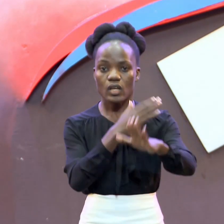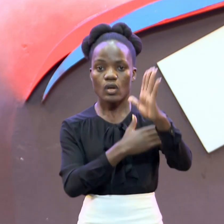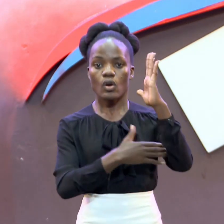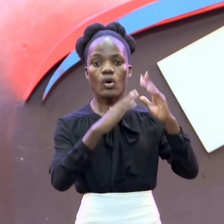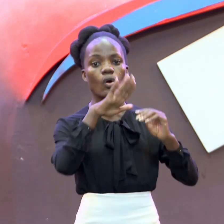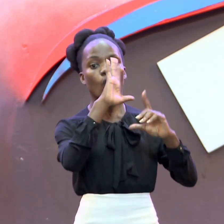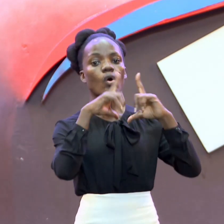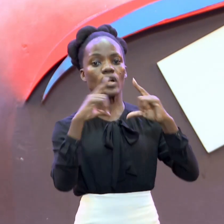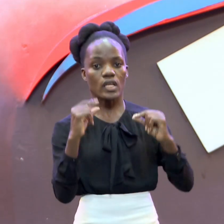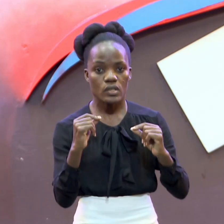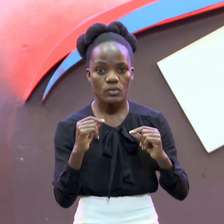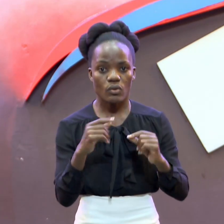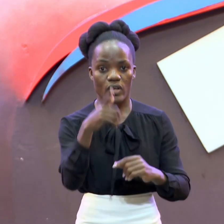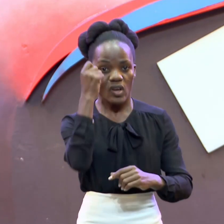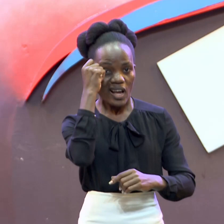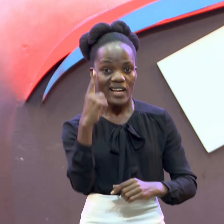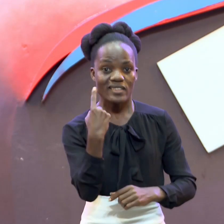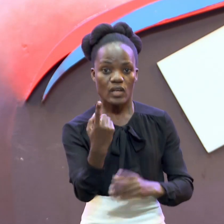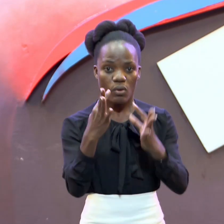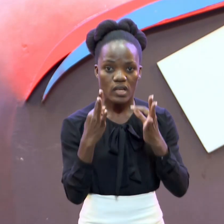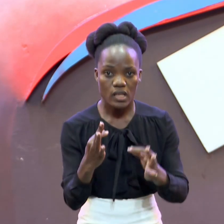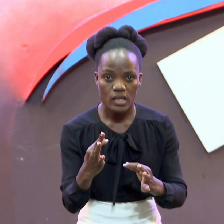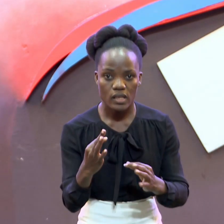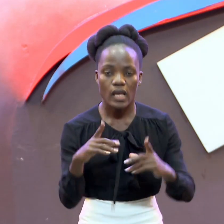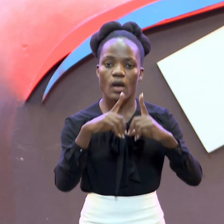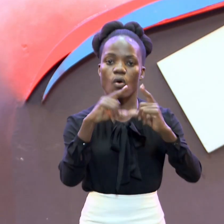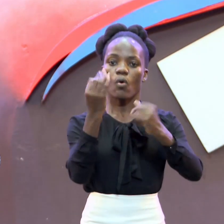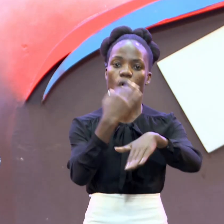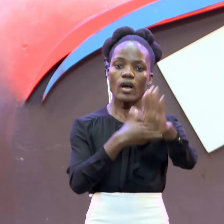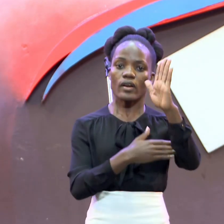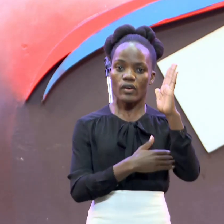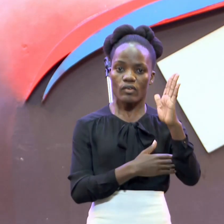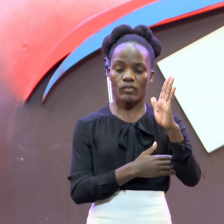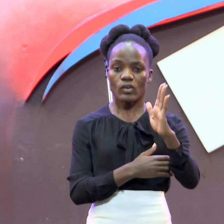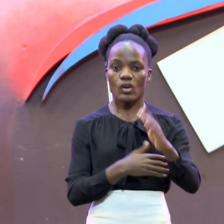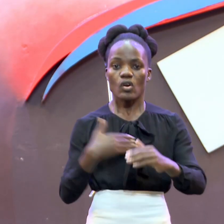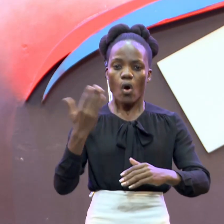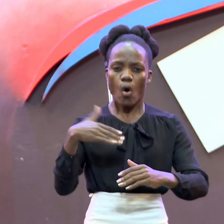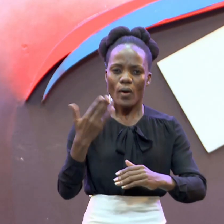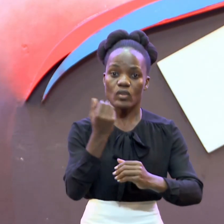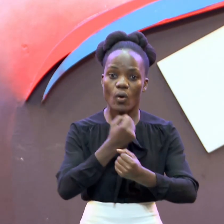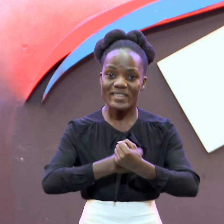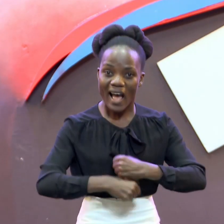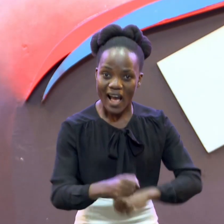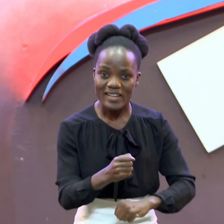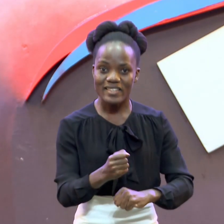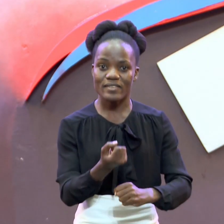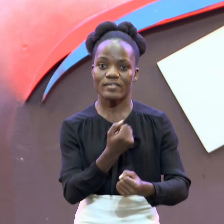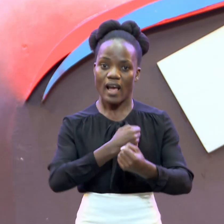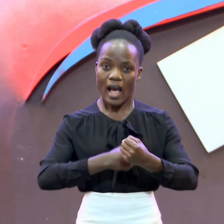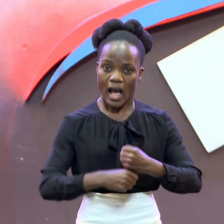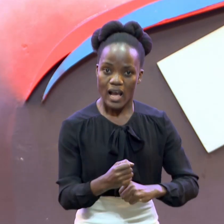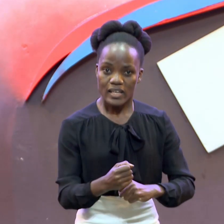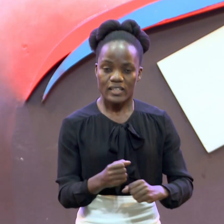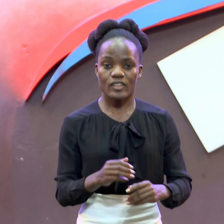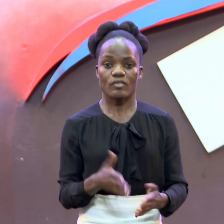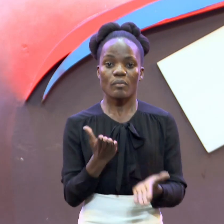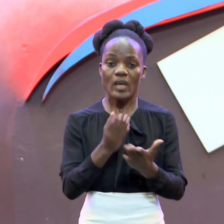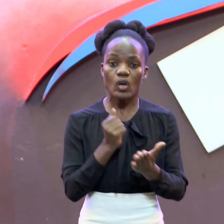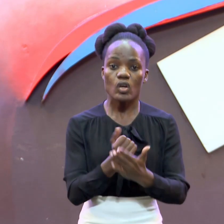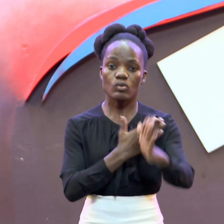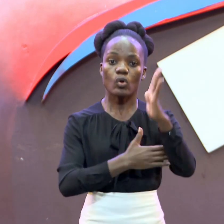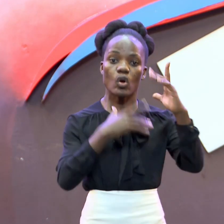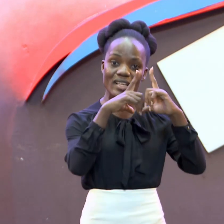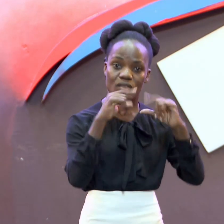The Word of God Is Active The Word of God Is a living Thing